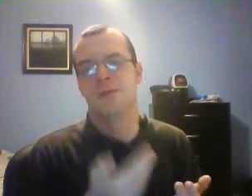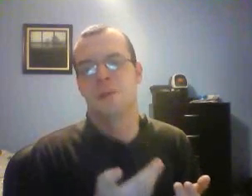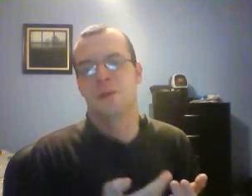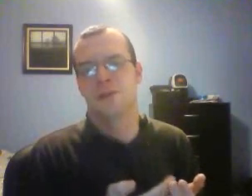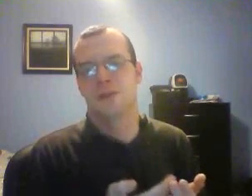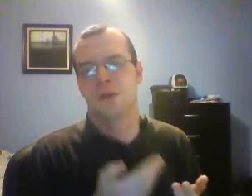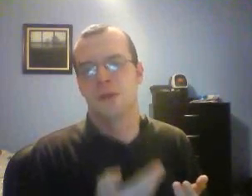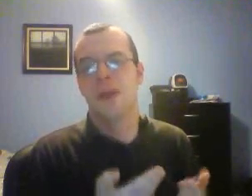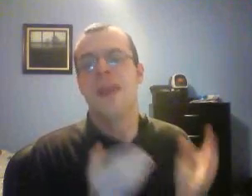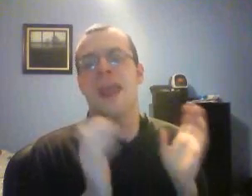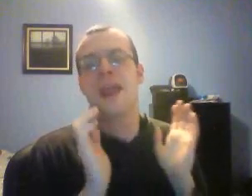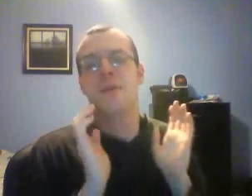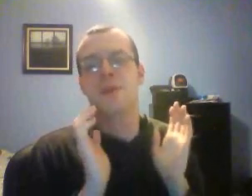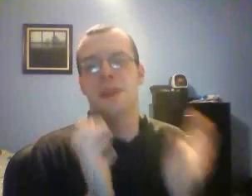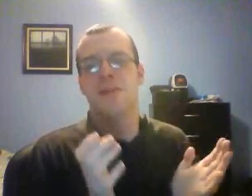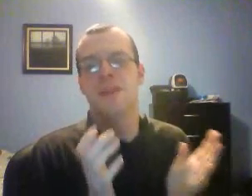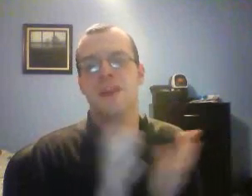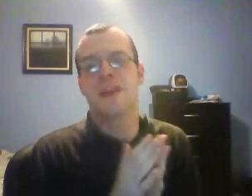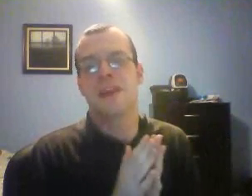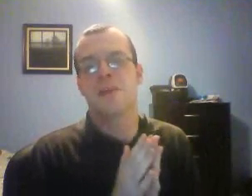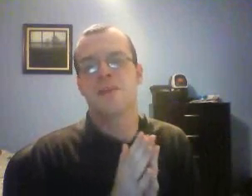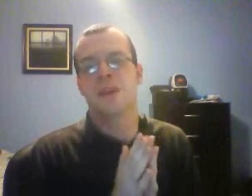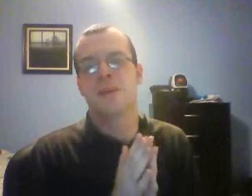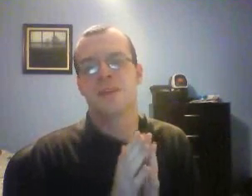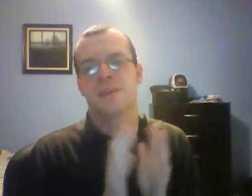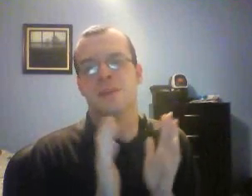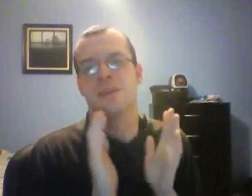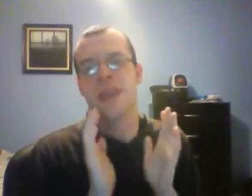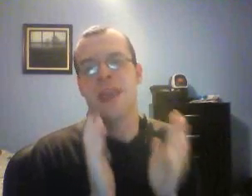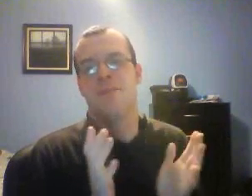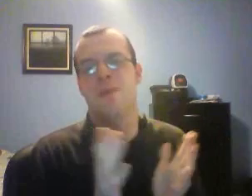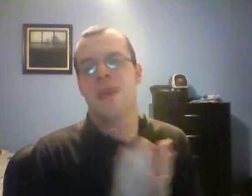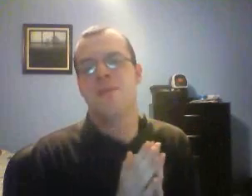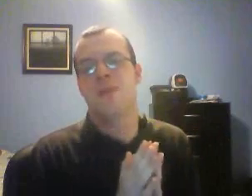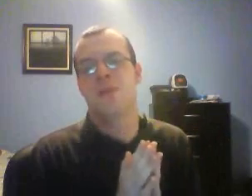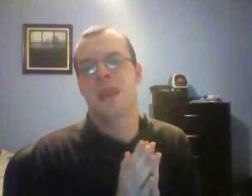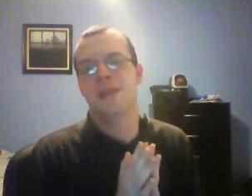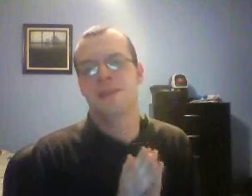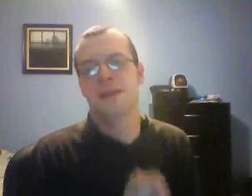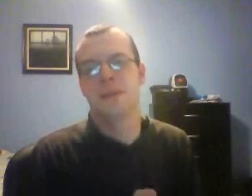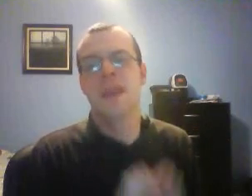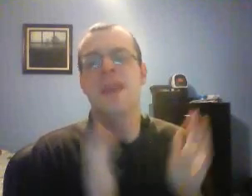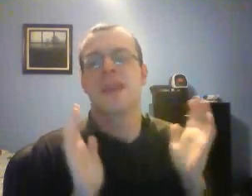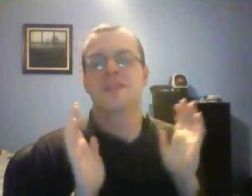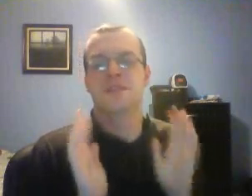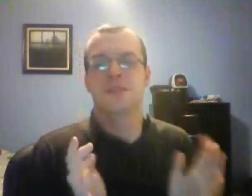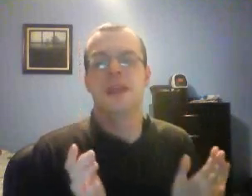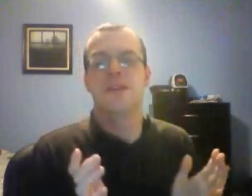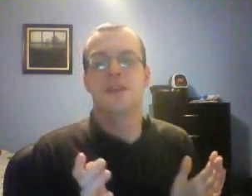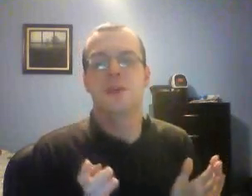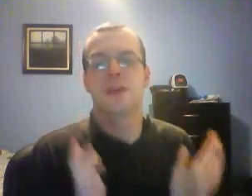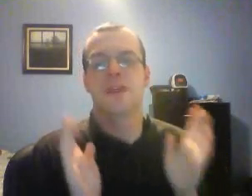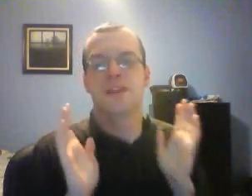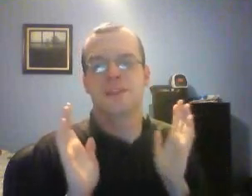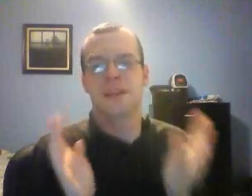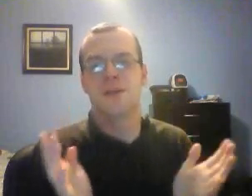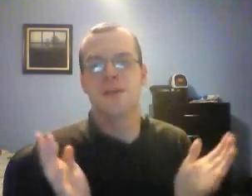and different parts of the world. And I believe the United Kingdom time of this is going to be 8 p.m. UK time. It's a two-day tournament. And if I can steal